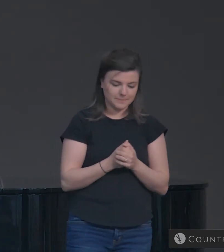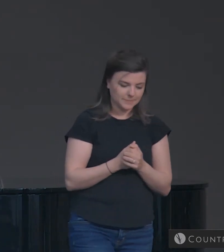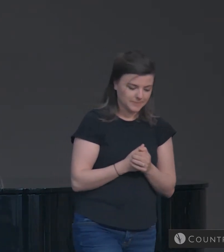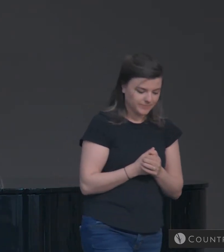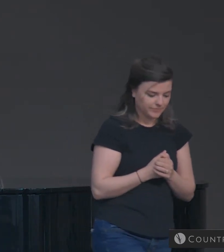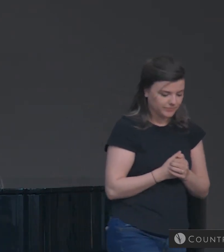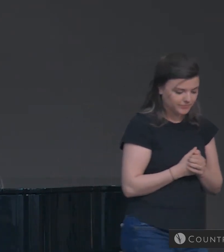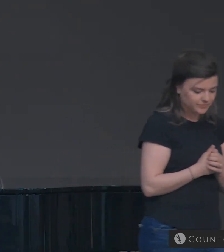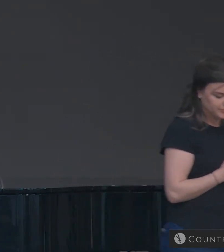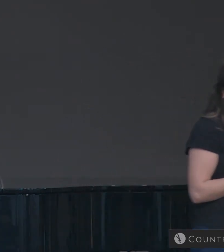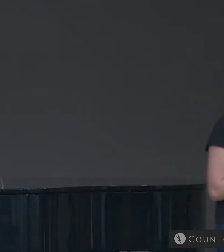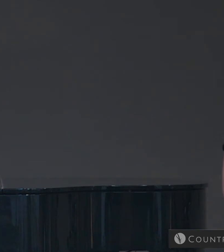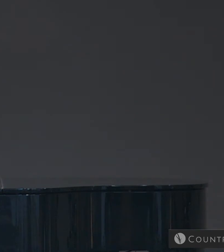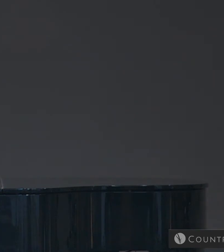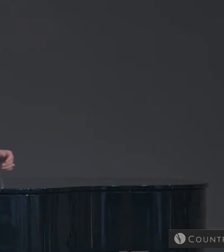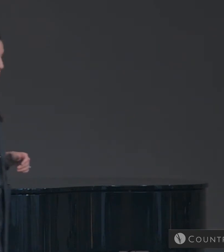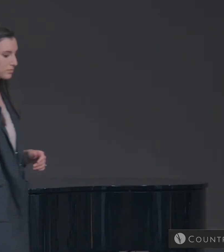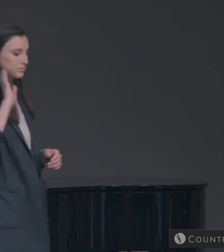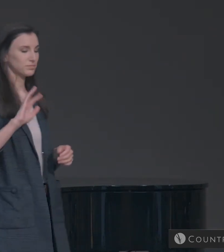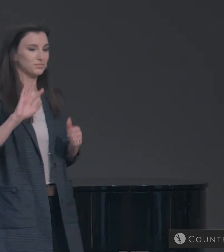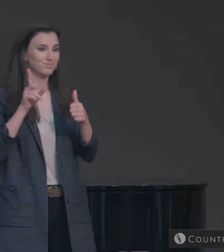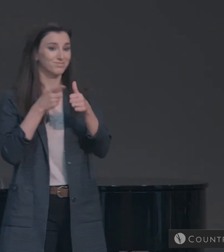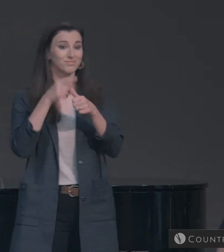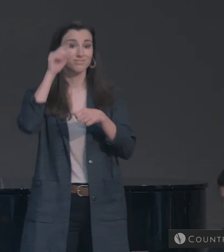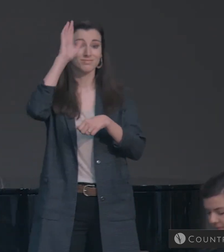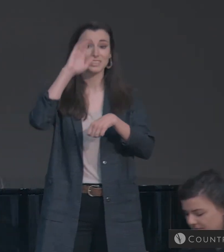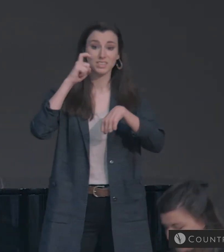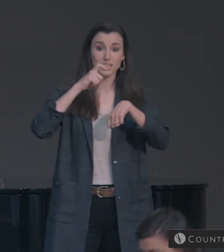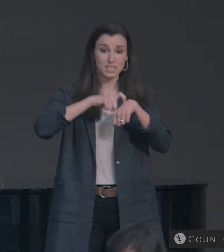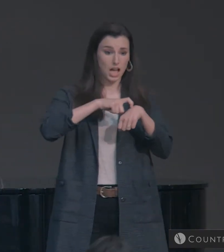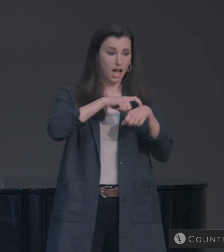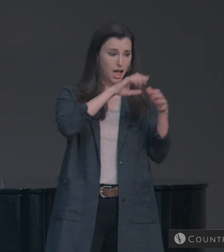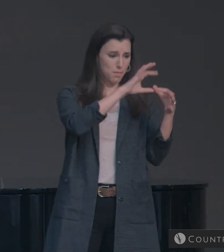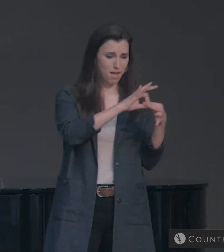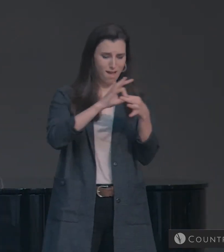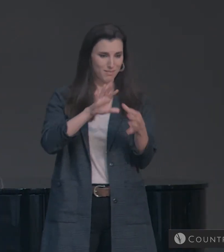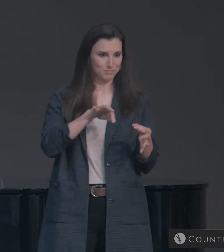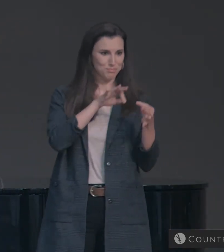So God's timing is perfect. Secondly, God's timing is purposeful.